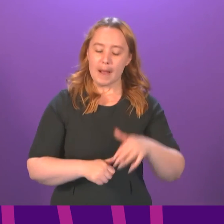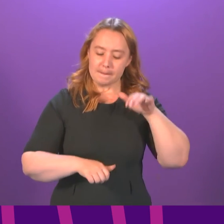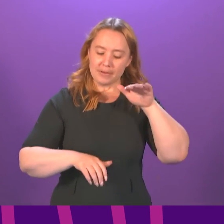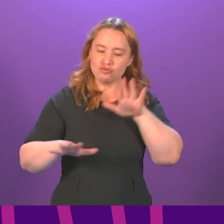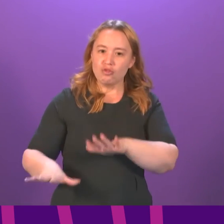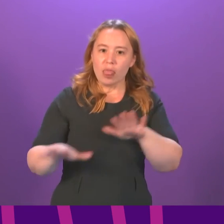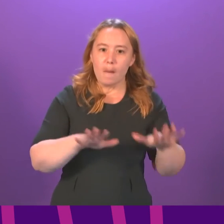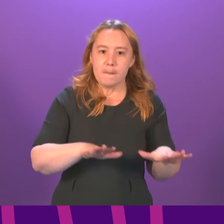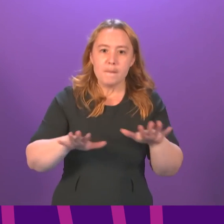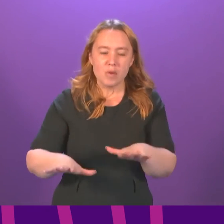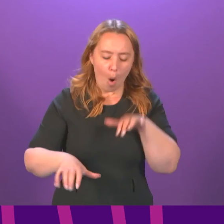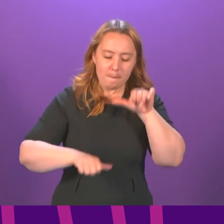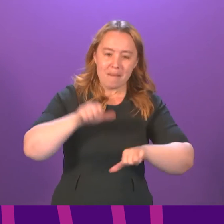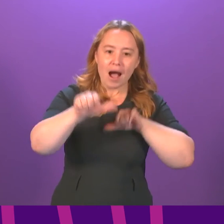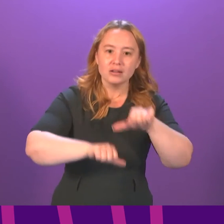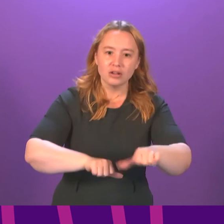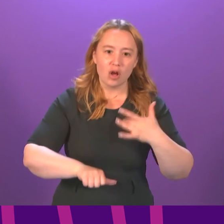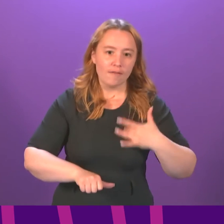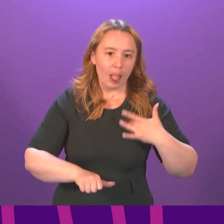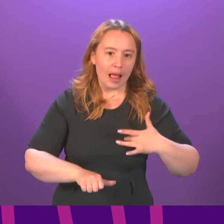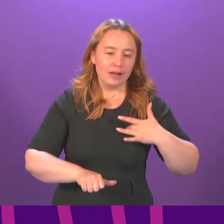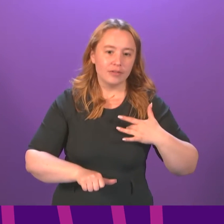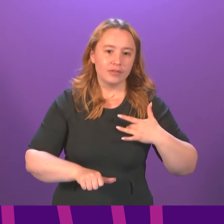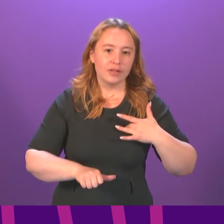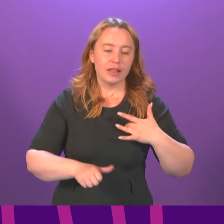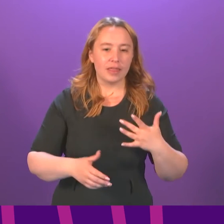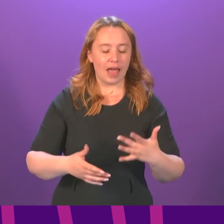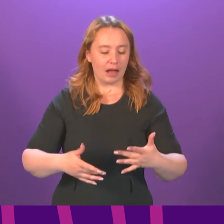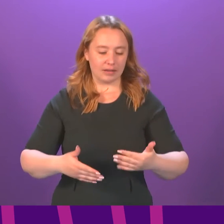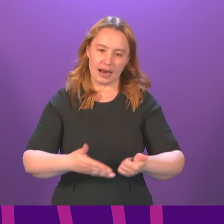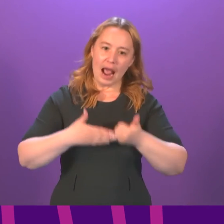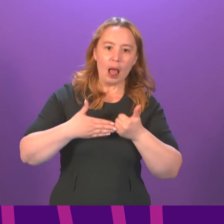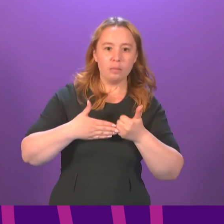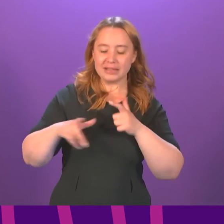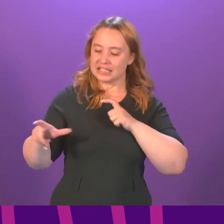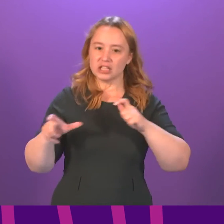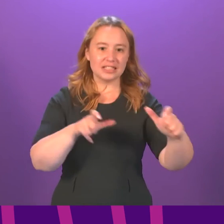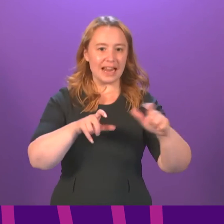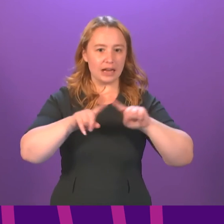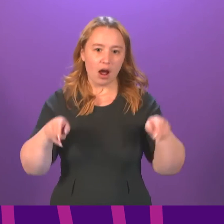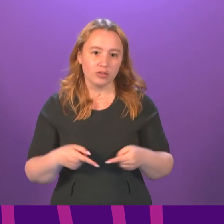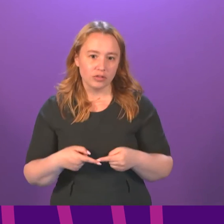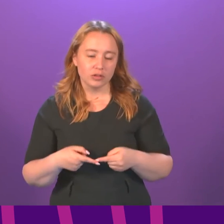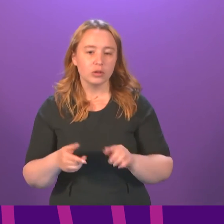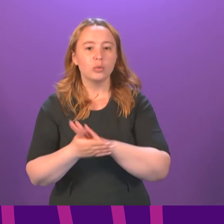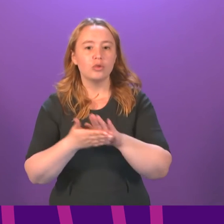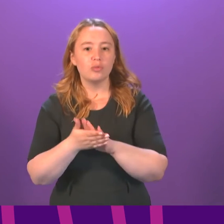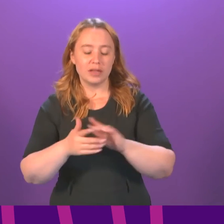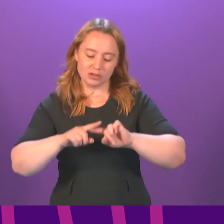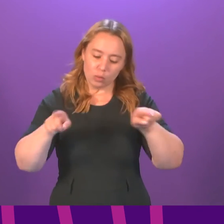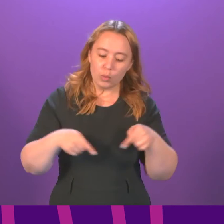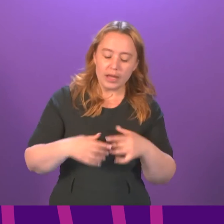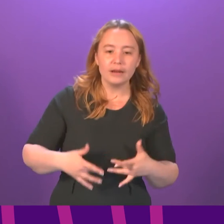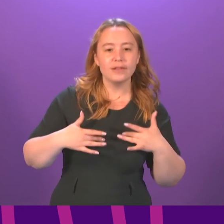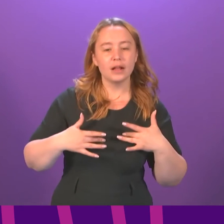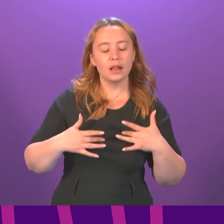rhythms of life do you have that renew and sustain you, that give you the chance to draw breath?